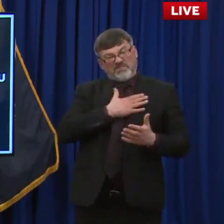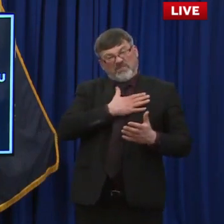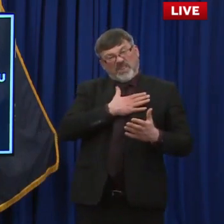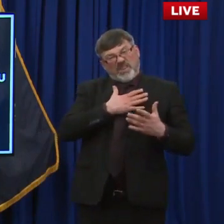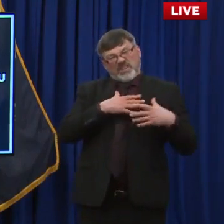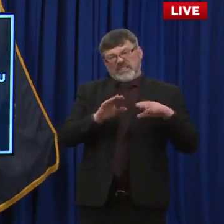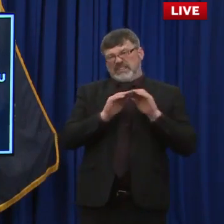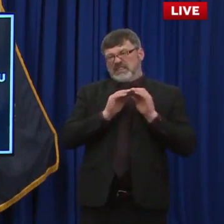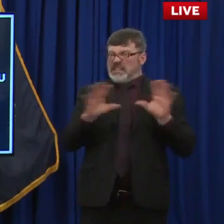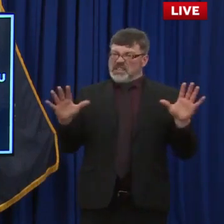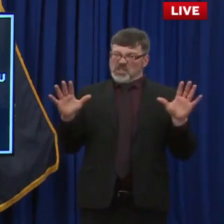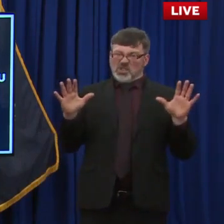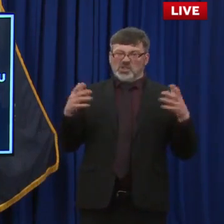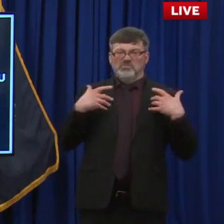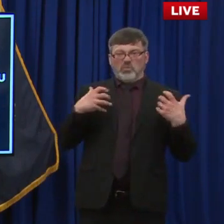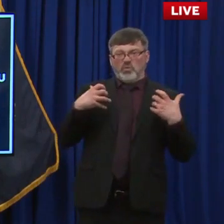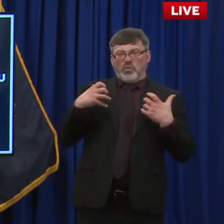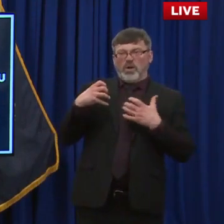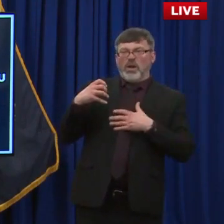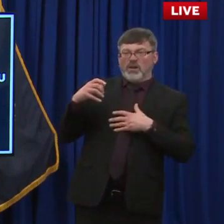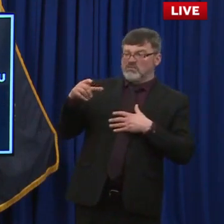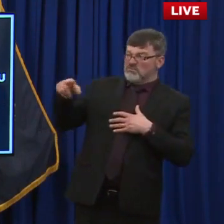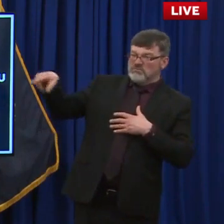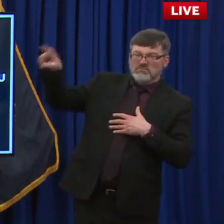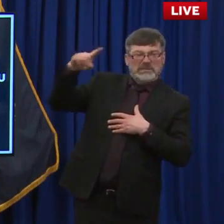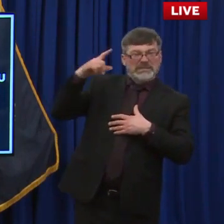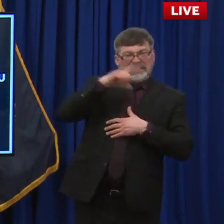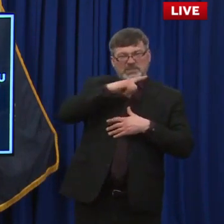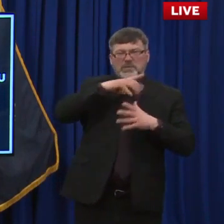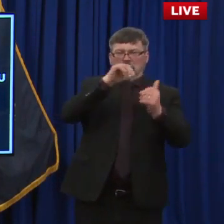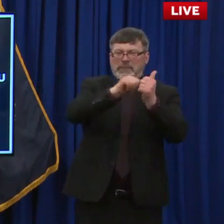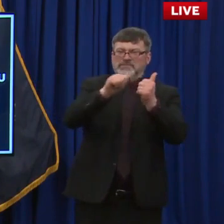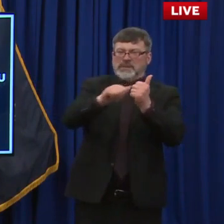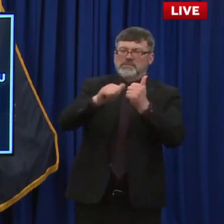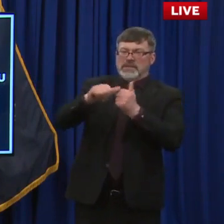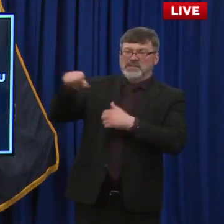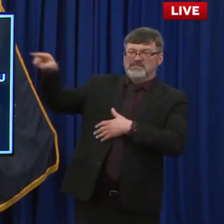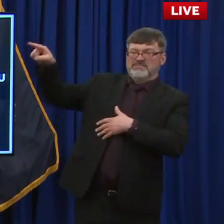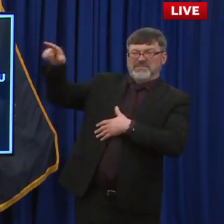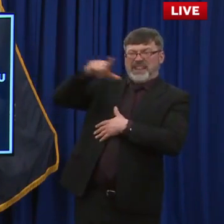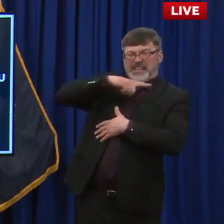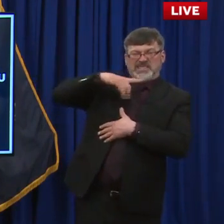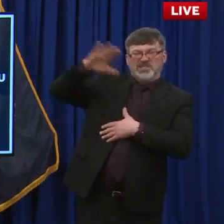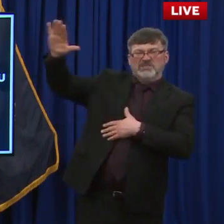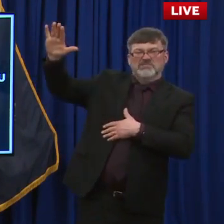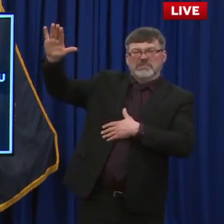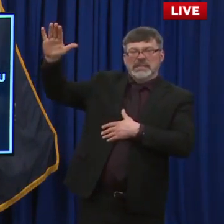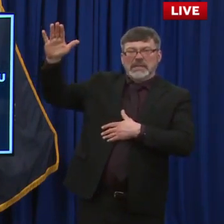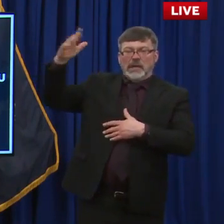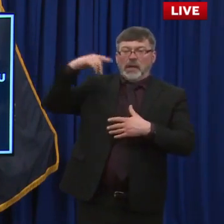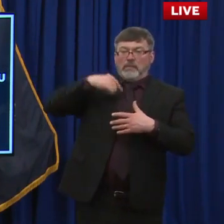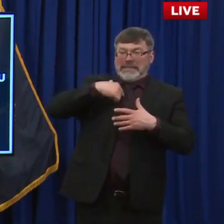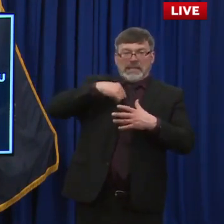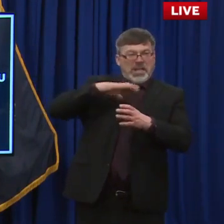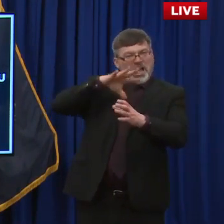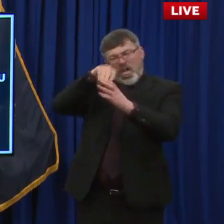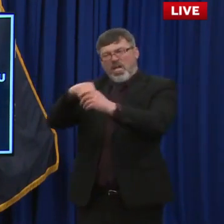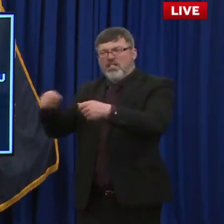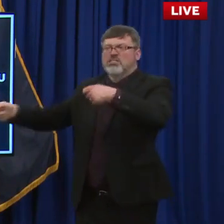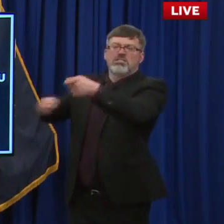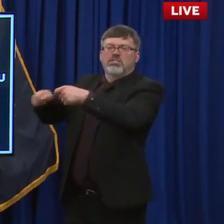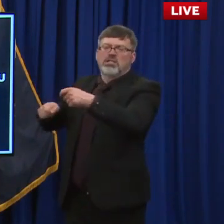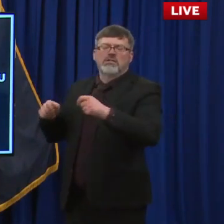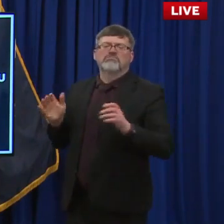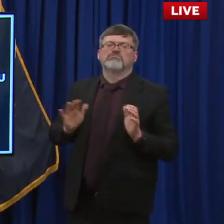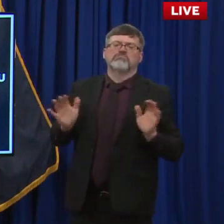those to, those to move forward. But ultimately the legislature is going to do what the legislature does. know, I've, made our position very, very clear. Um, I've talked to